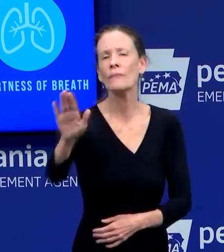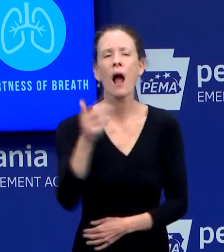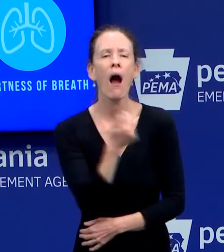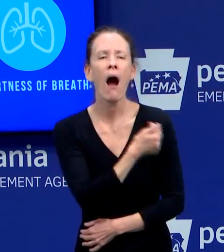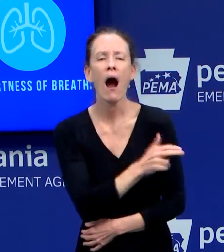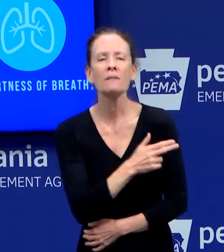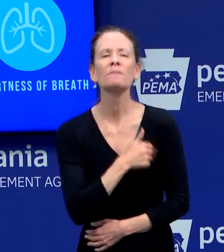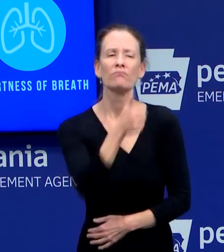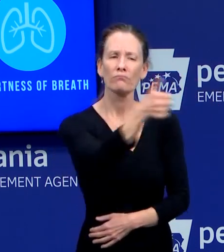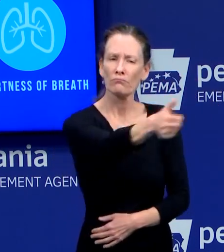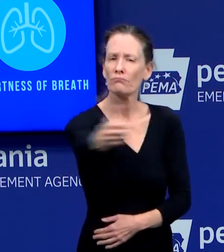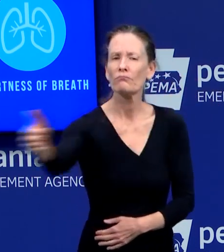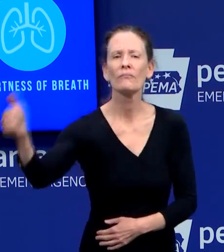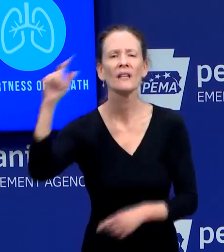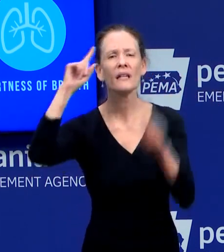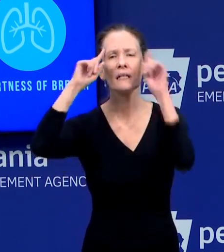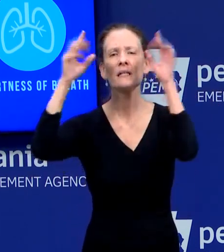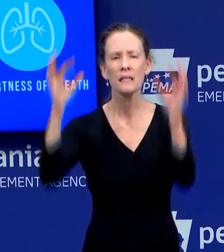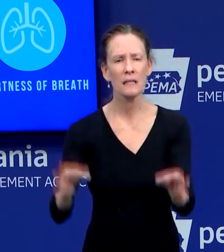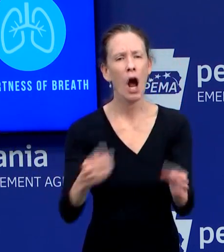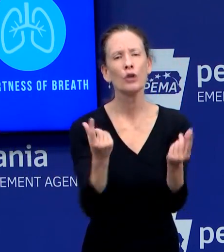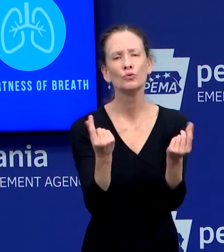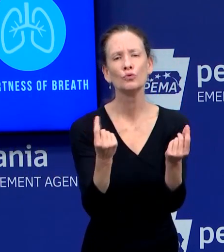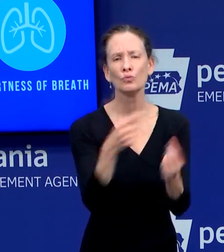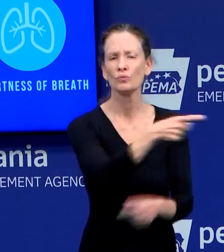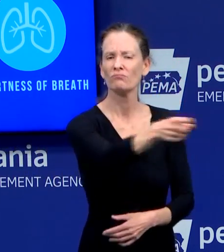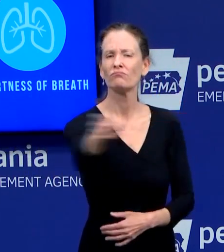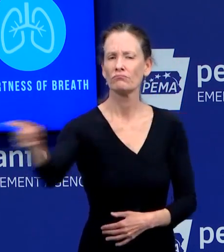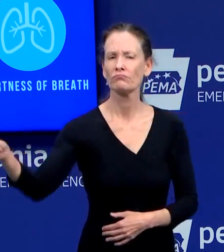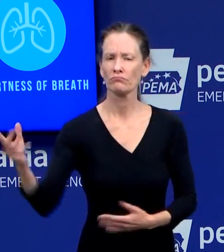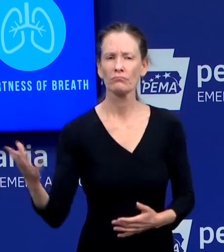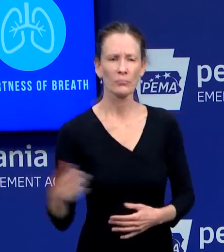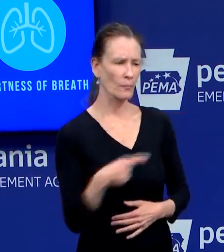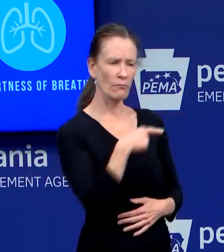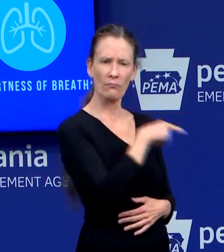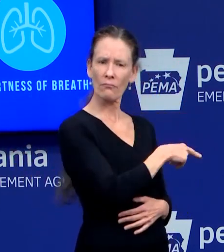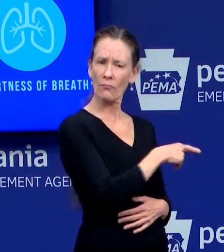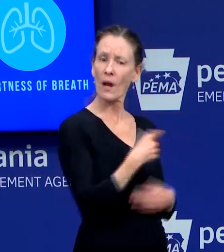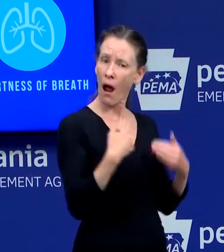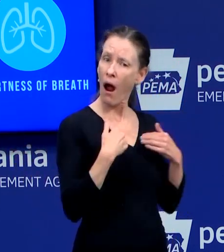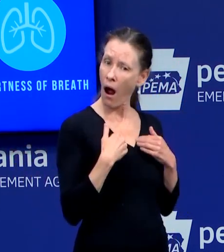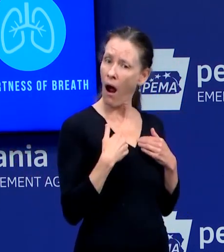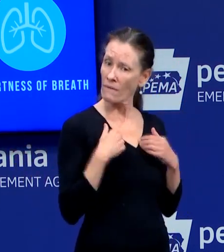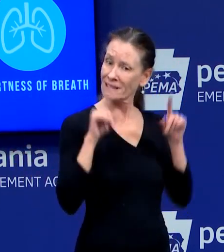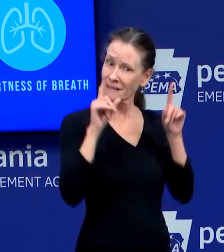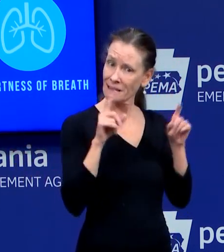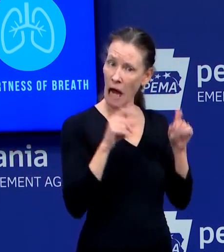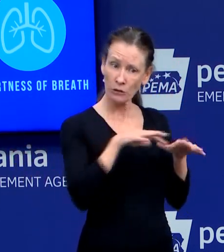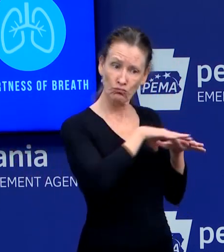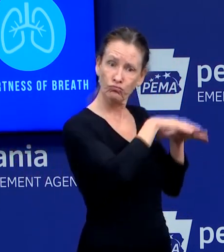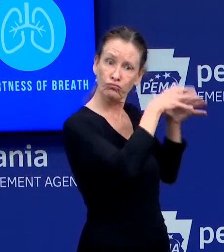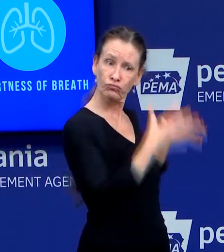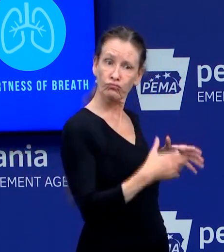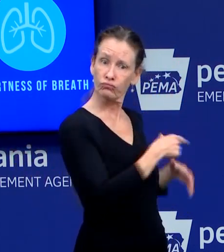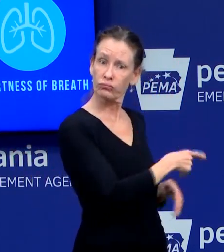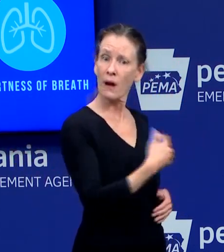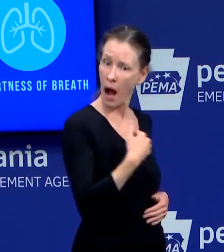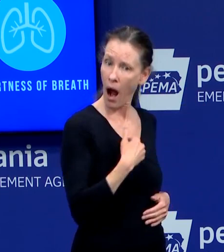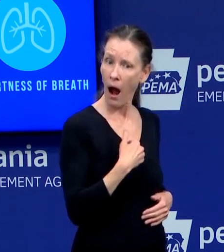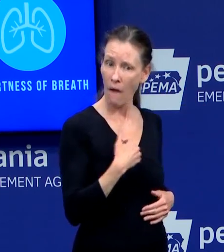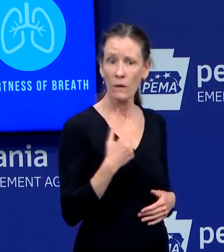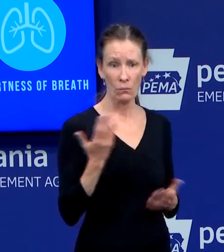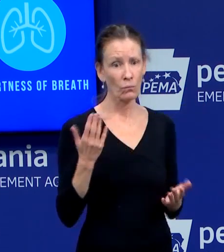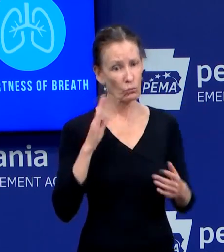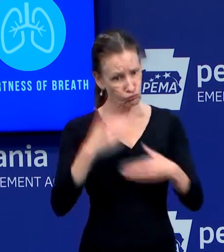But we do have tests available at the Pennsylvania Department of Health. We have tests pending as we speak. We're working with county and municipal health